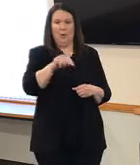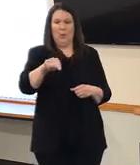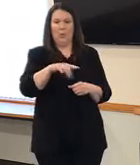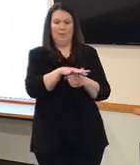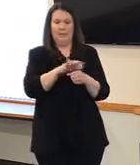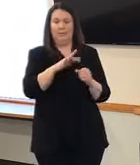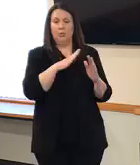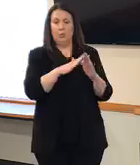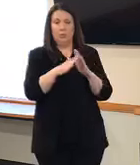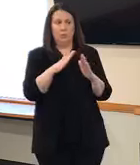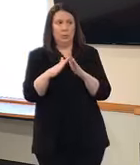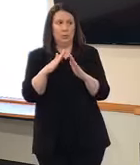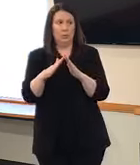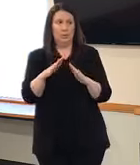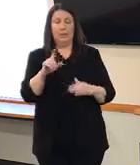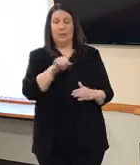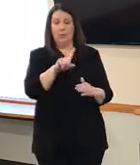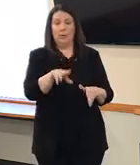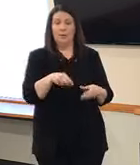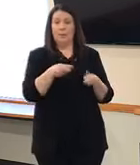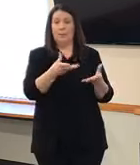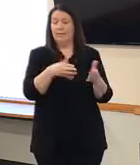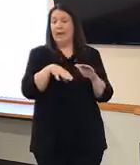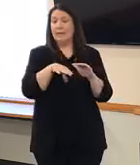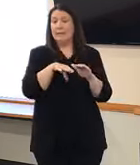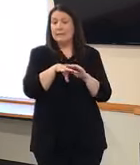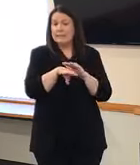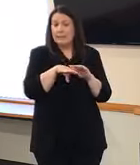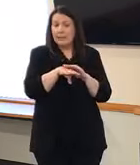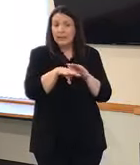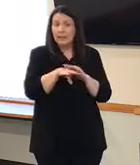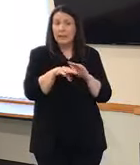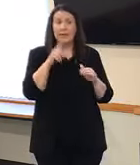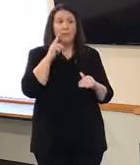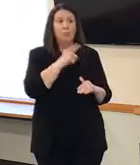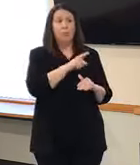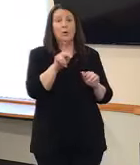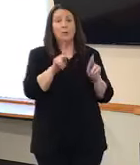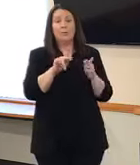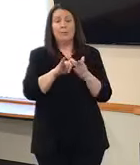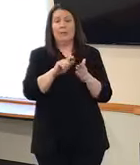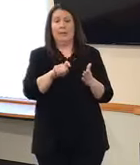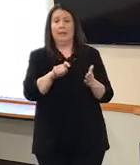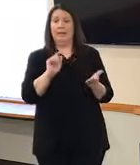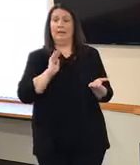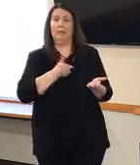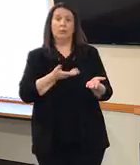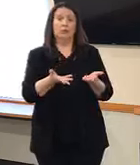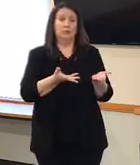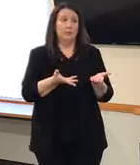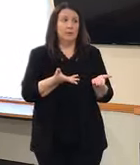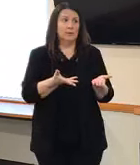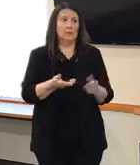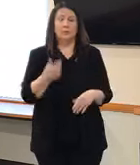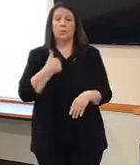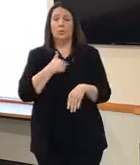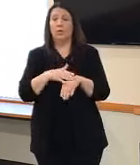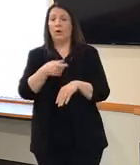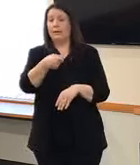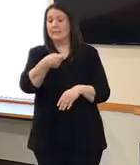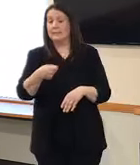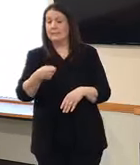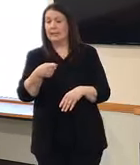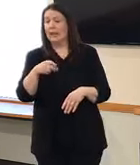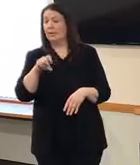community where we can provide accessibility to the community that needs us. We are on the south side,